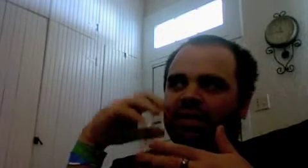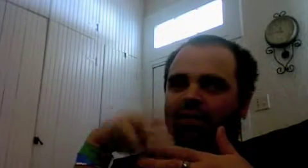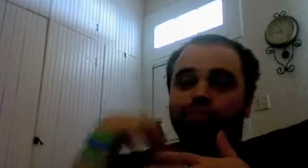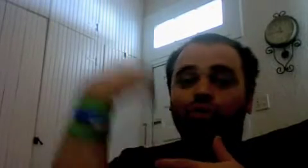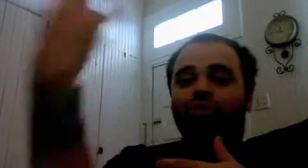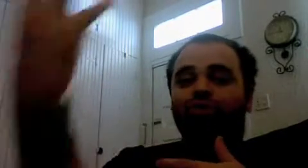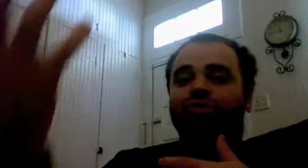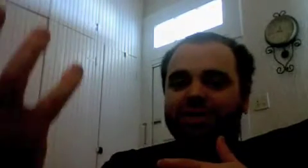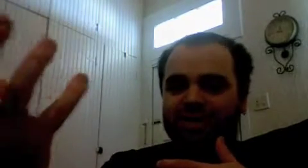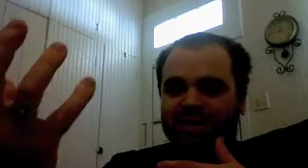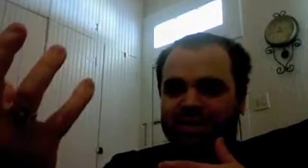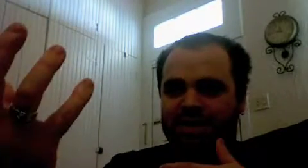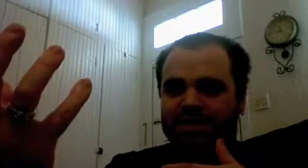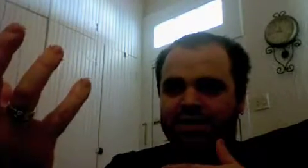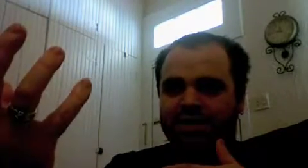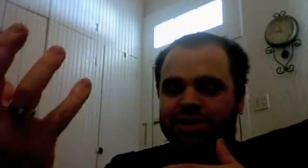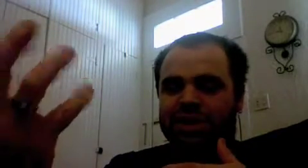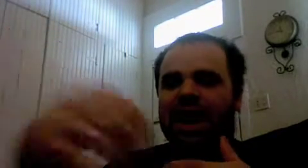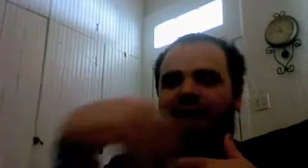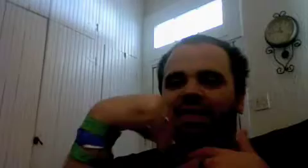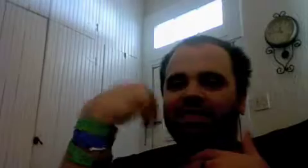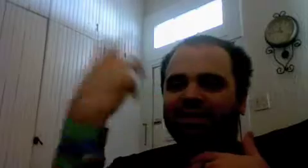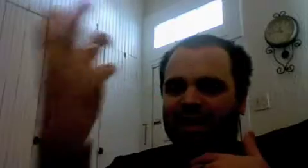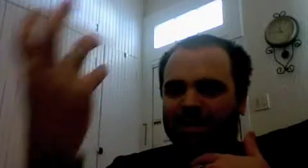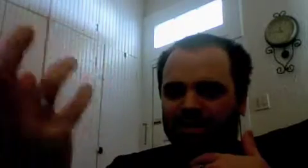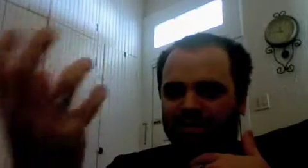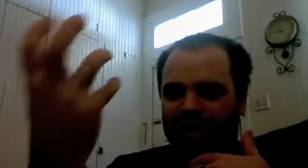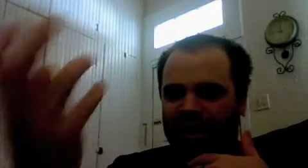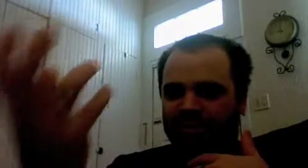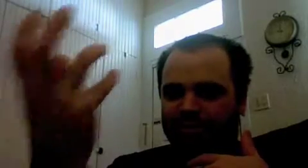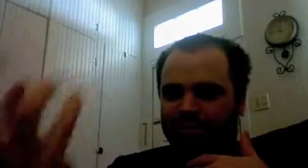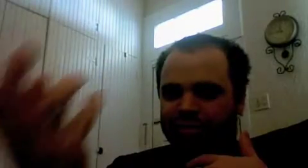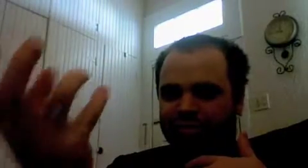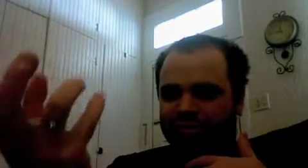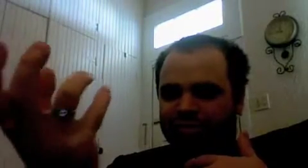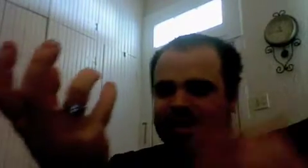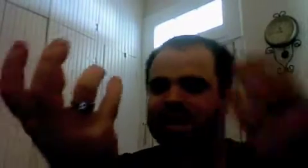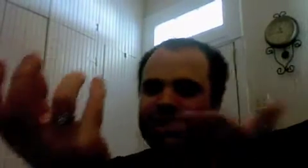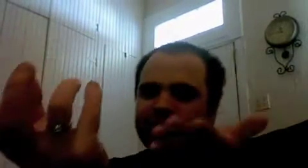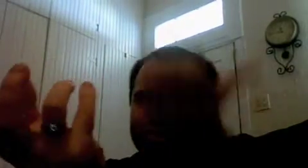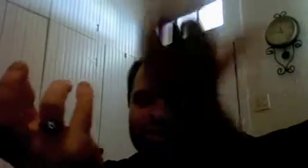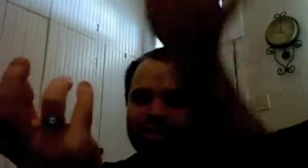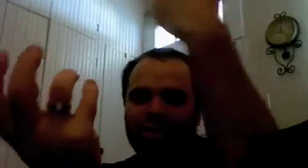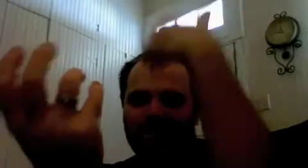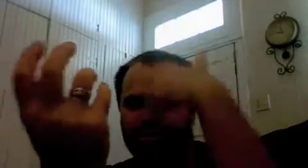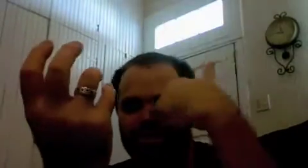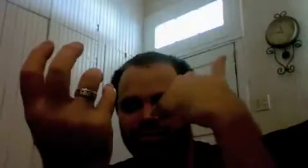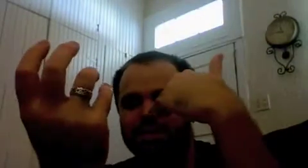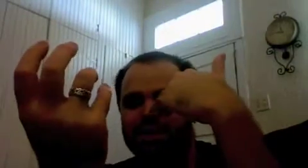produce this image and then this image that I have produced in turn affects me